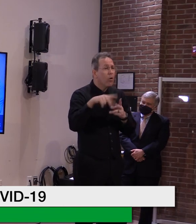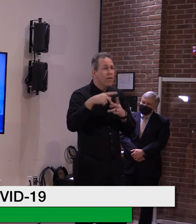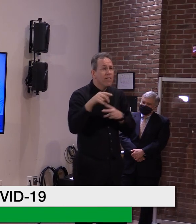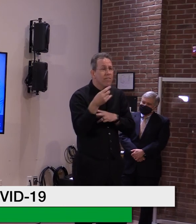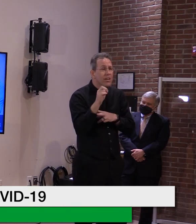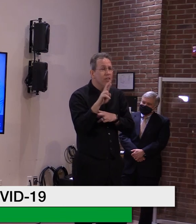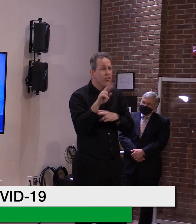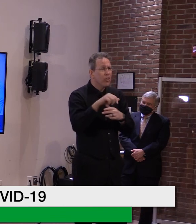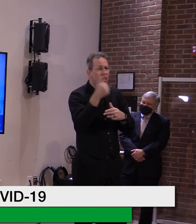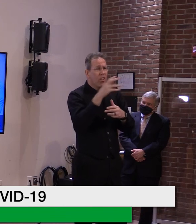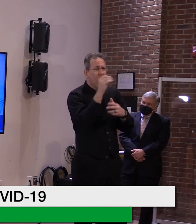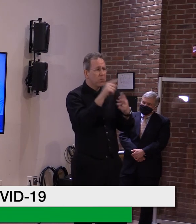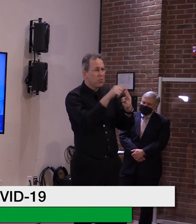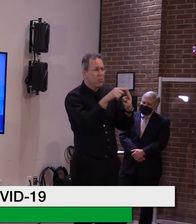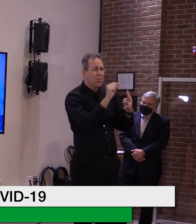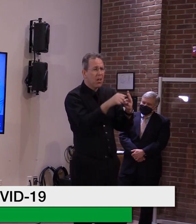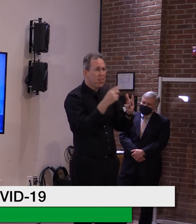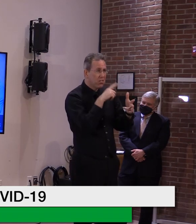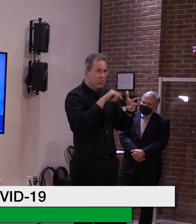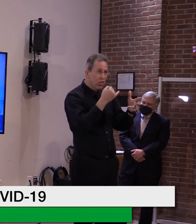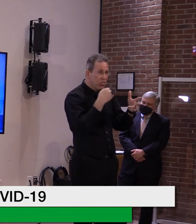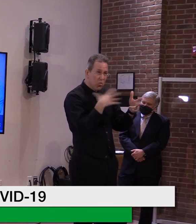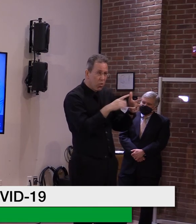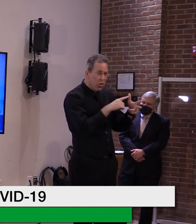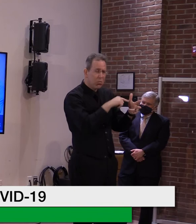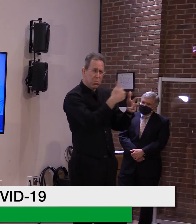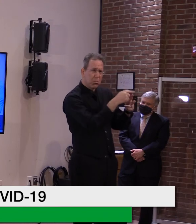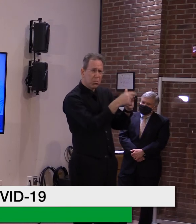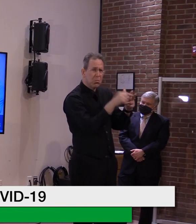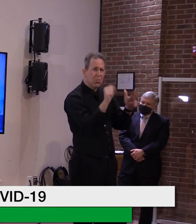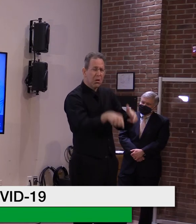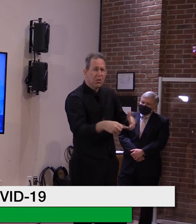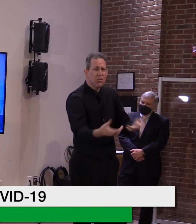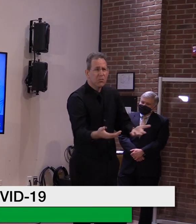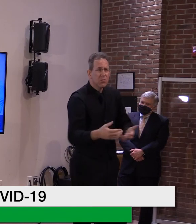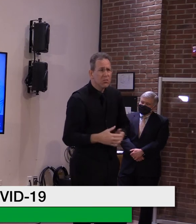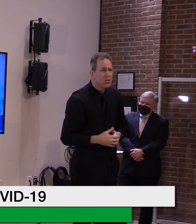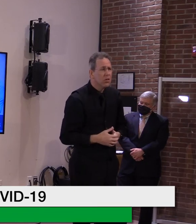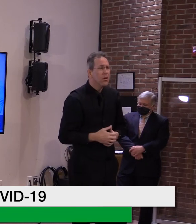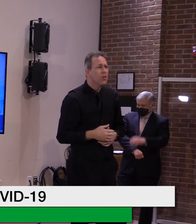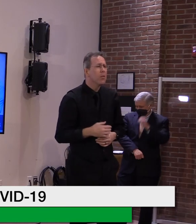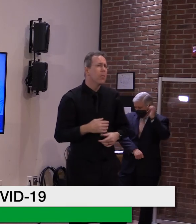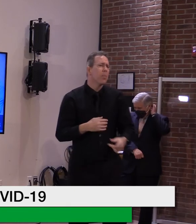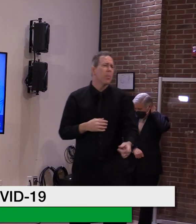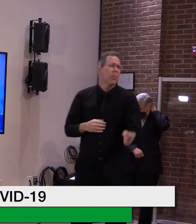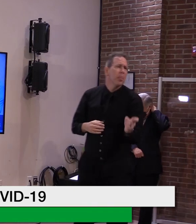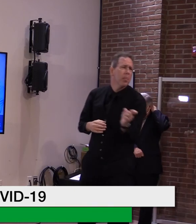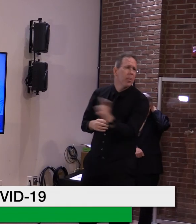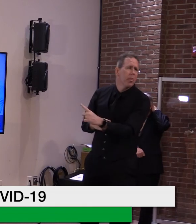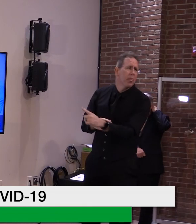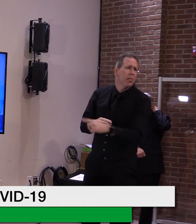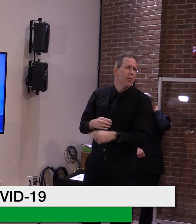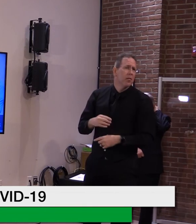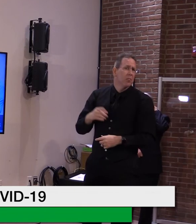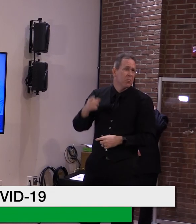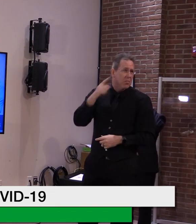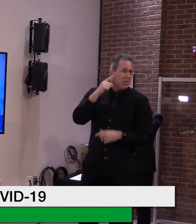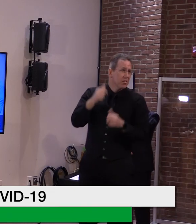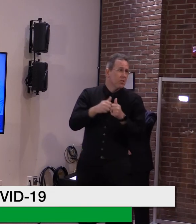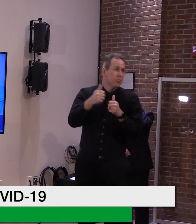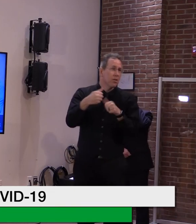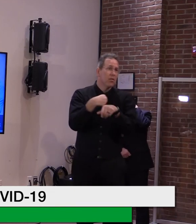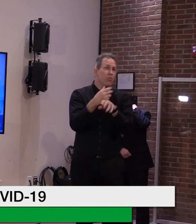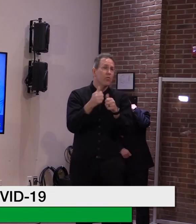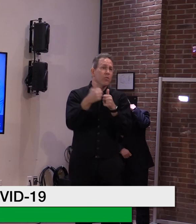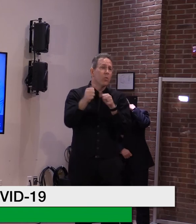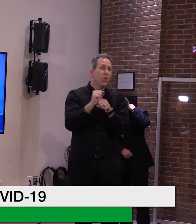Thank you. Do you expect to make remote working for state employees a permanent thing? You've extended the work at home